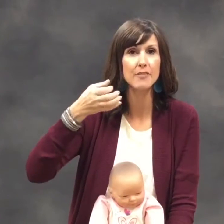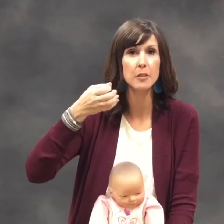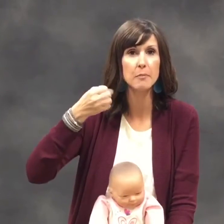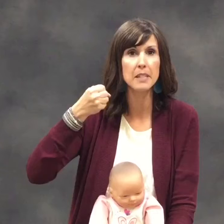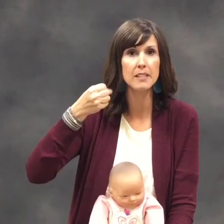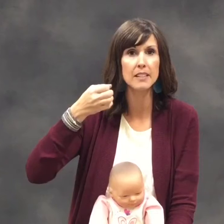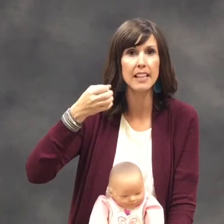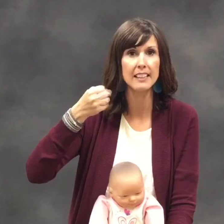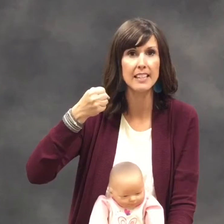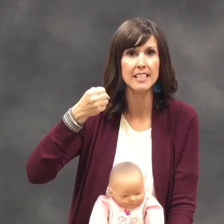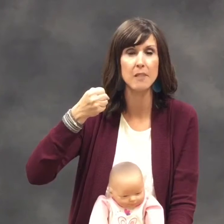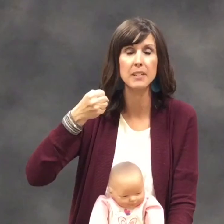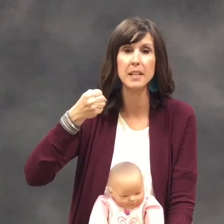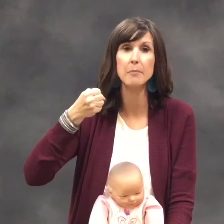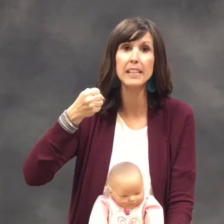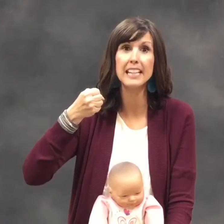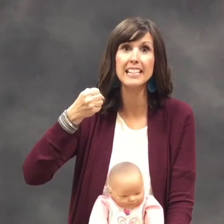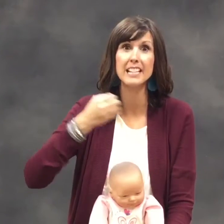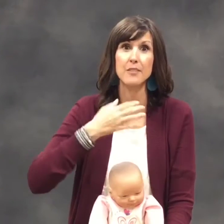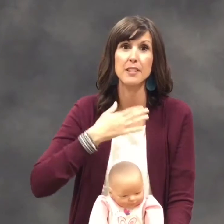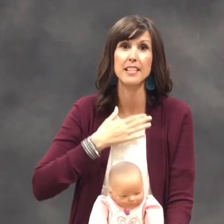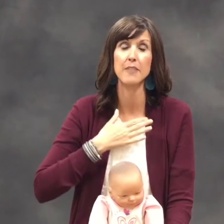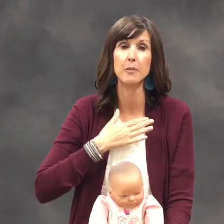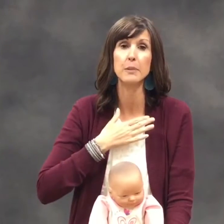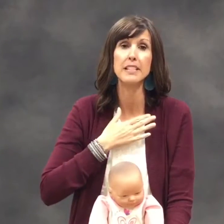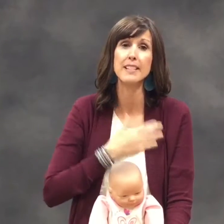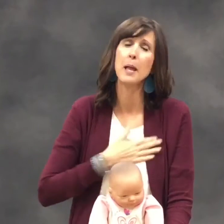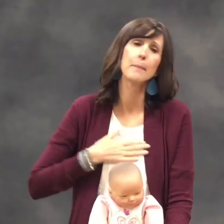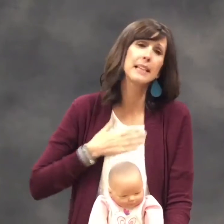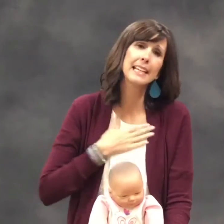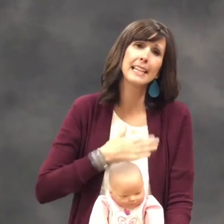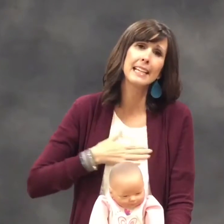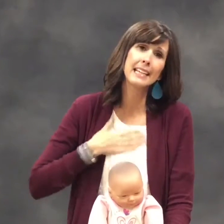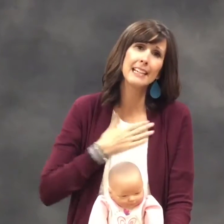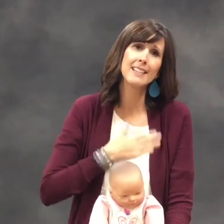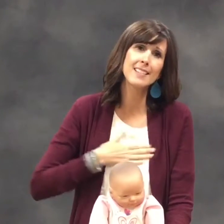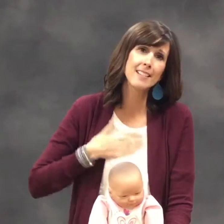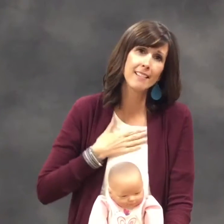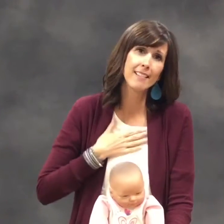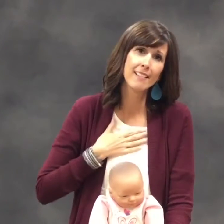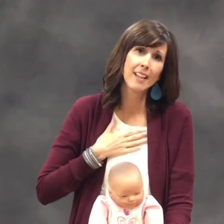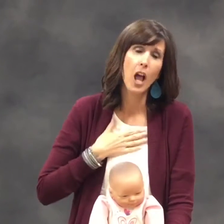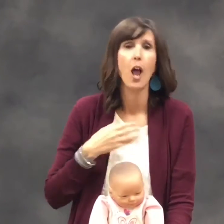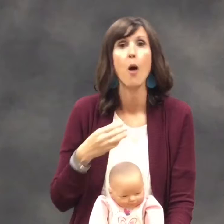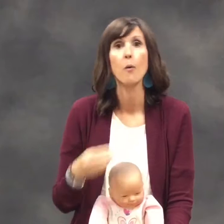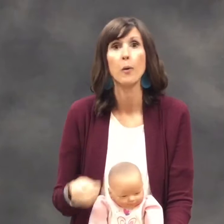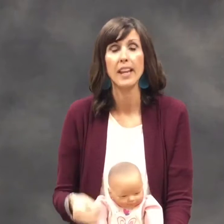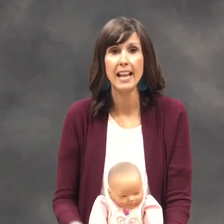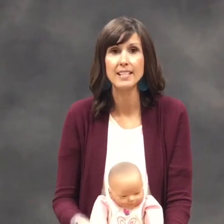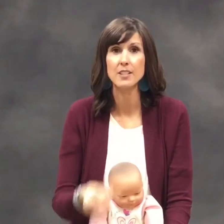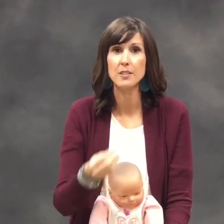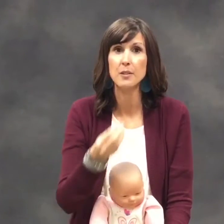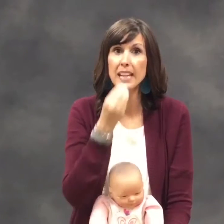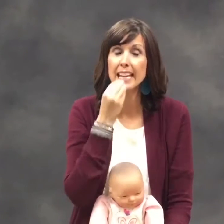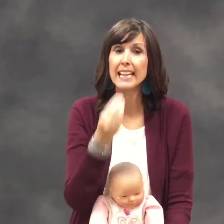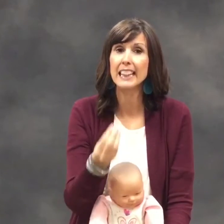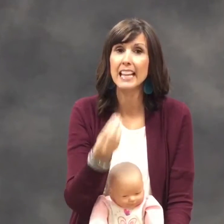for milk like this. Then we say please. Here's a sign for please. Please. We ask to eat like